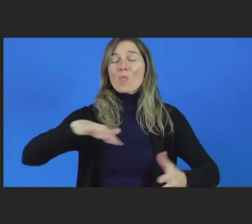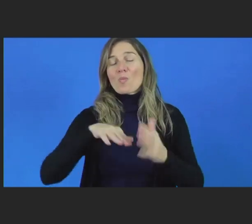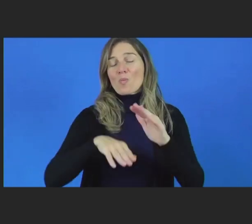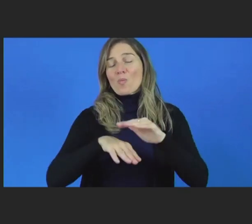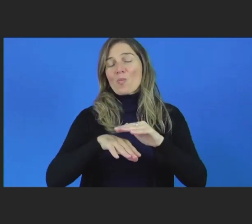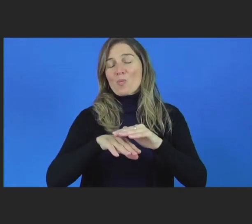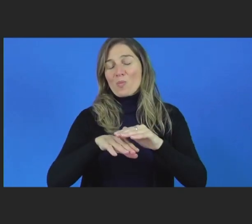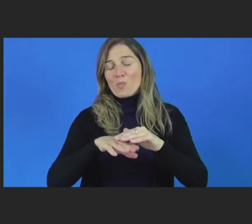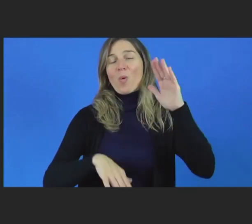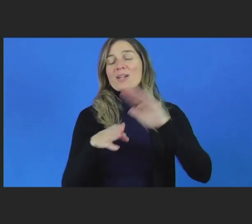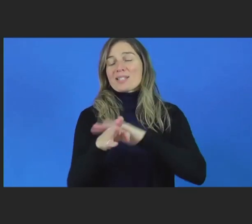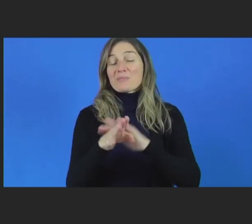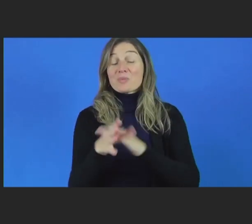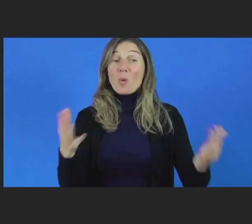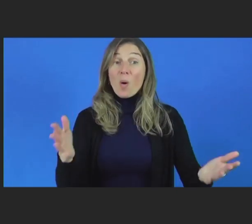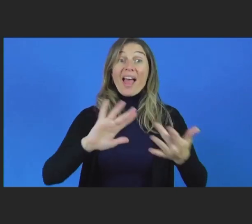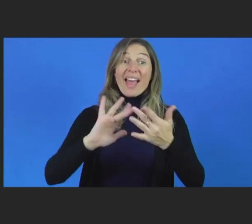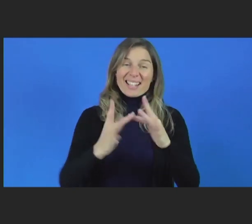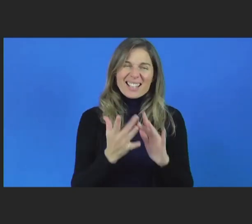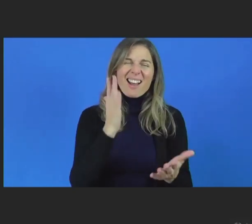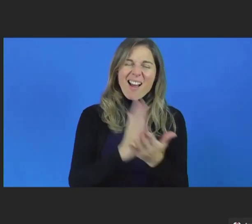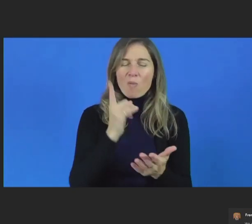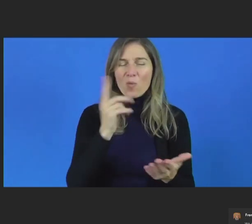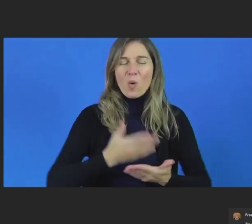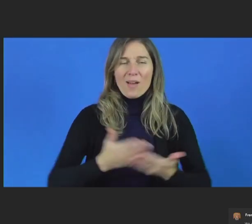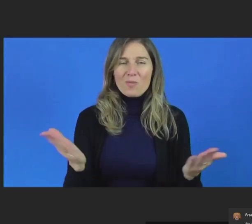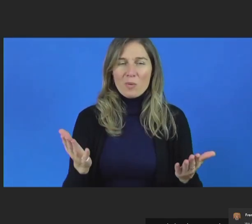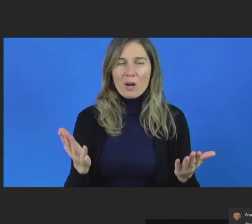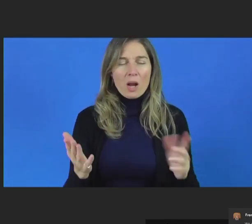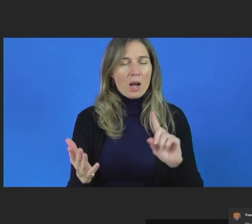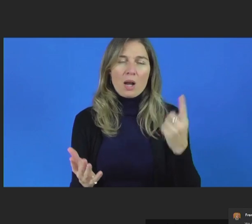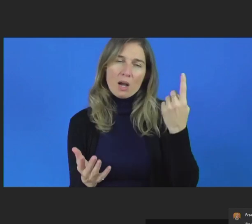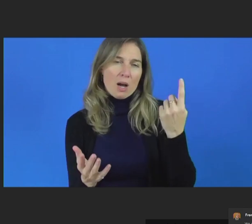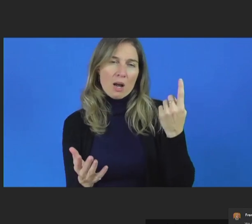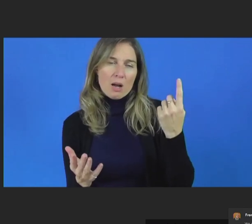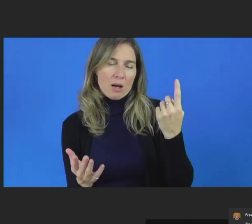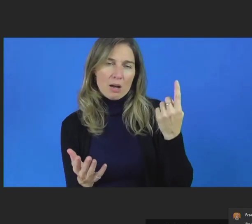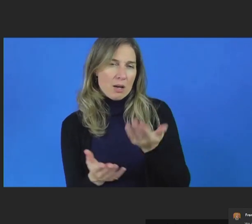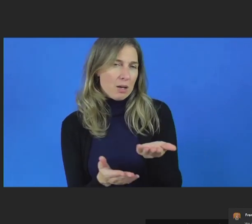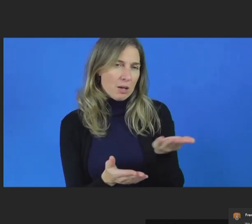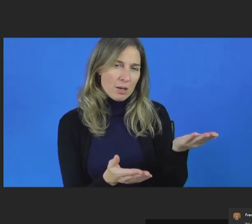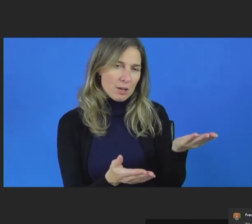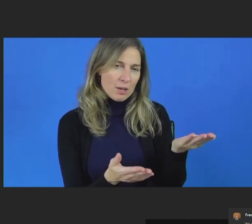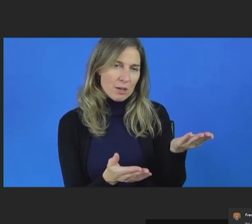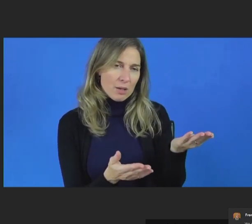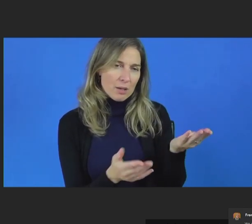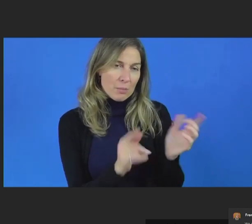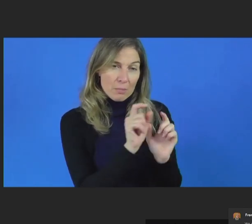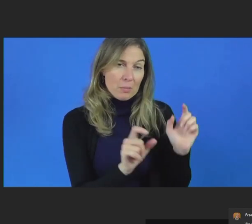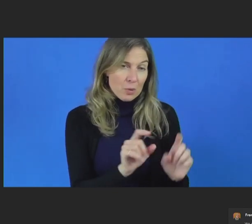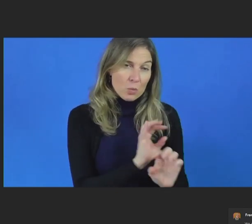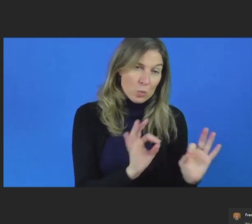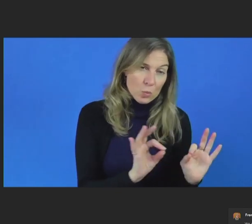the Internet will be for everyone and not just for people who don't have a disability.